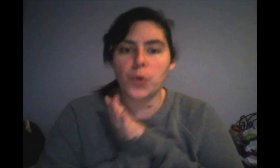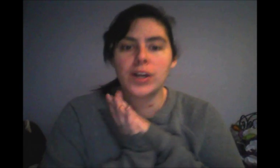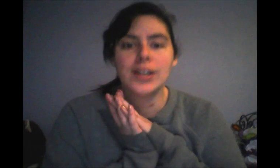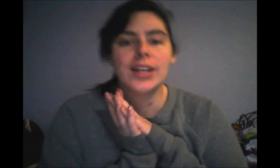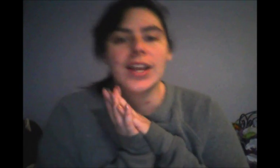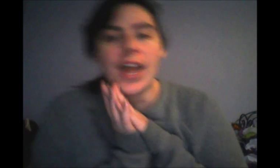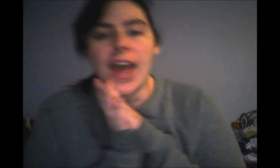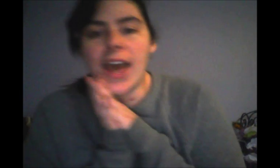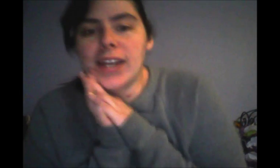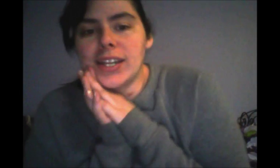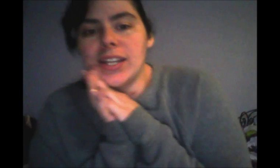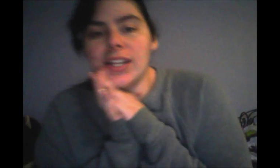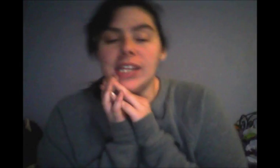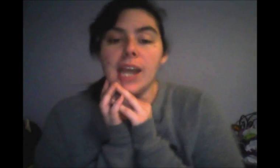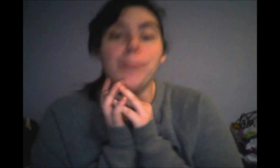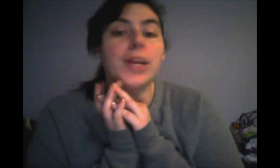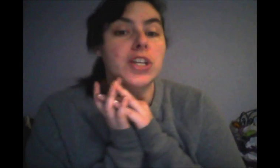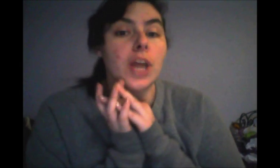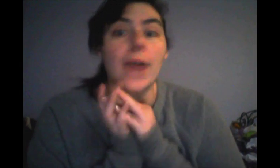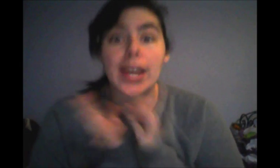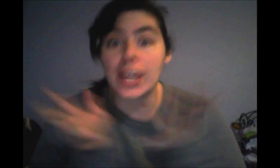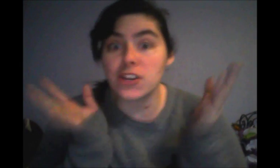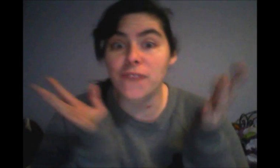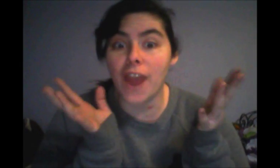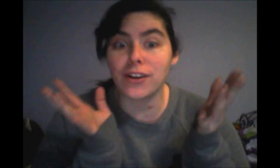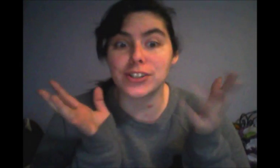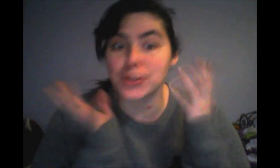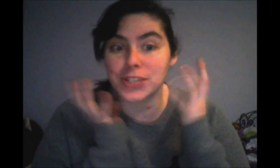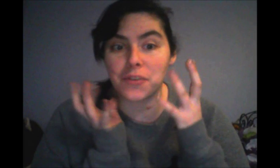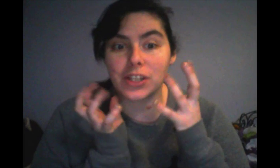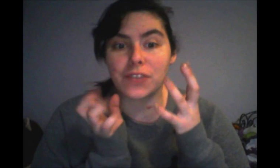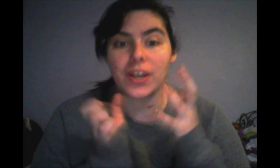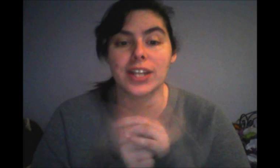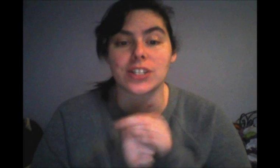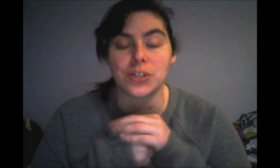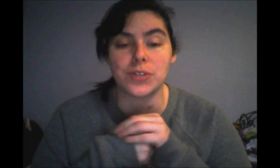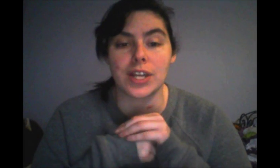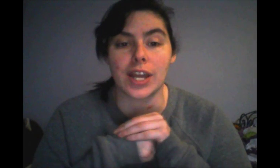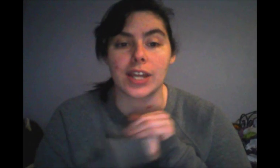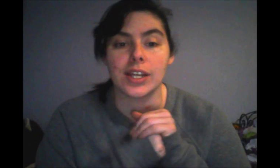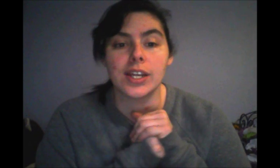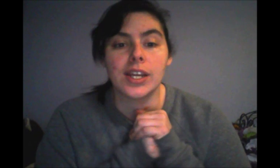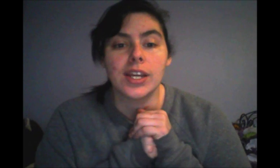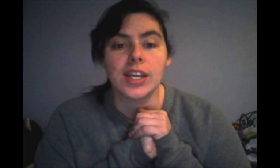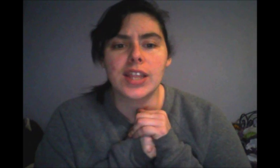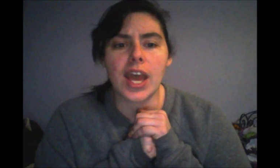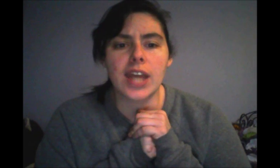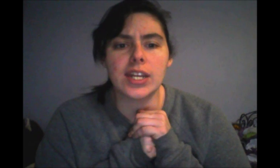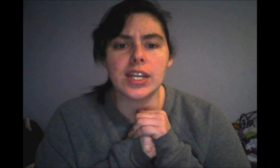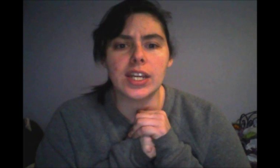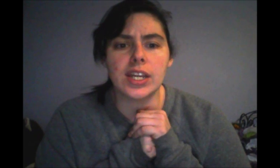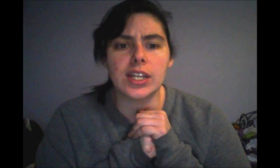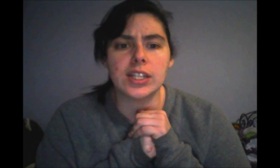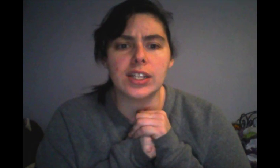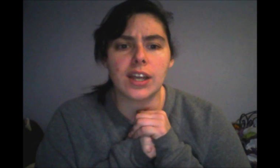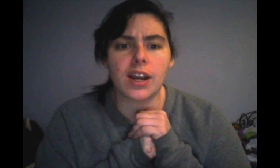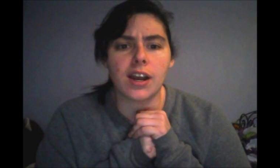at the Unplugged show at KJ Farrell, so it's gonna be really great. It's a Tuesday night. Then in, um,